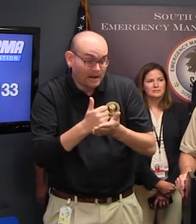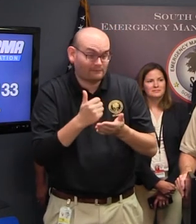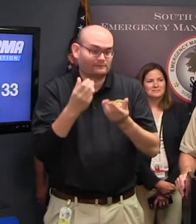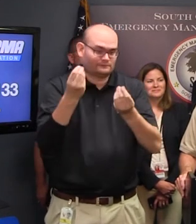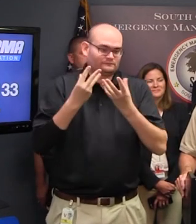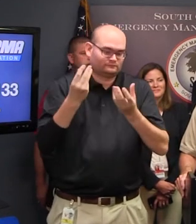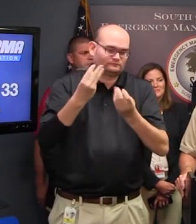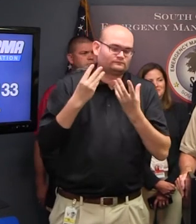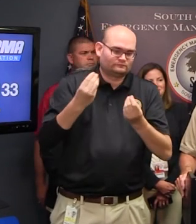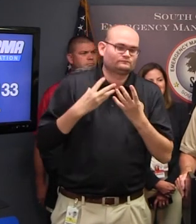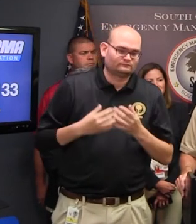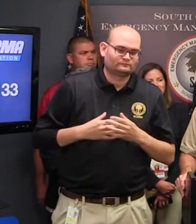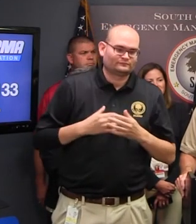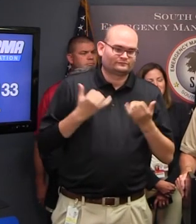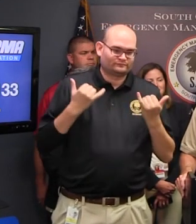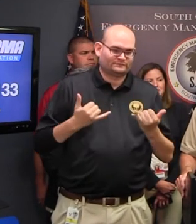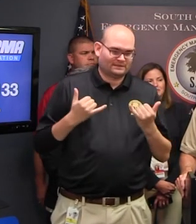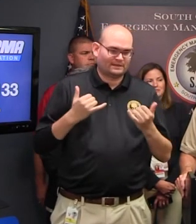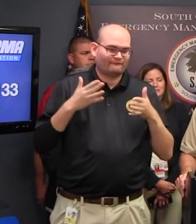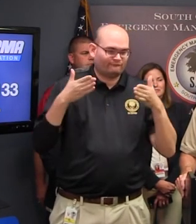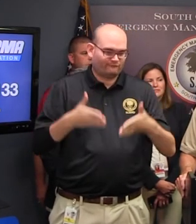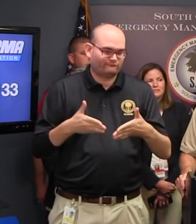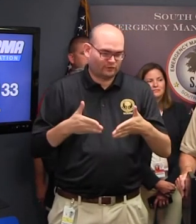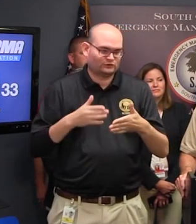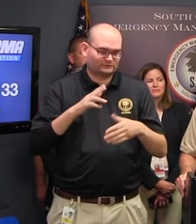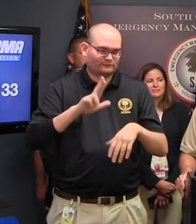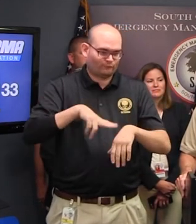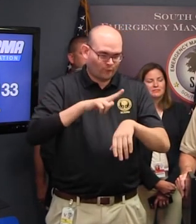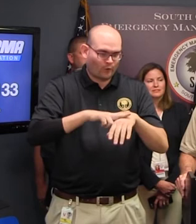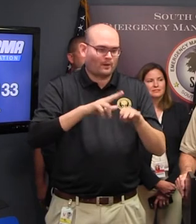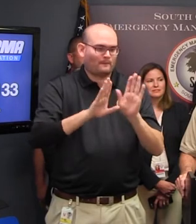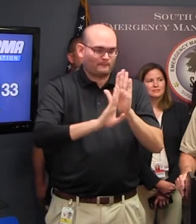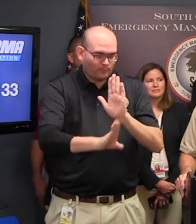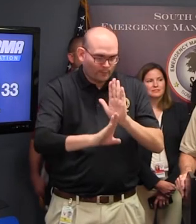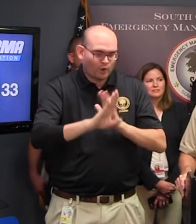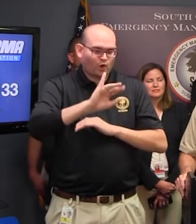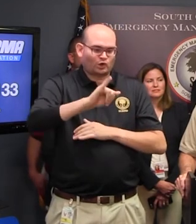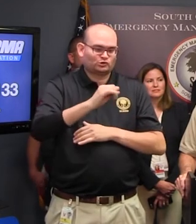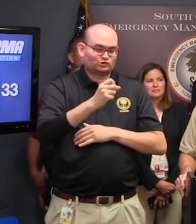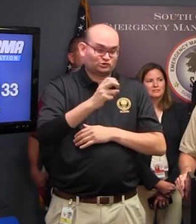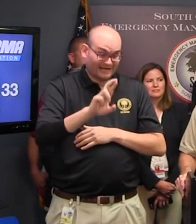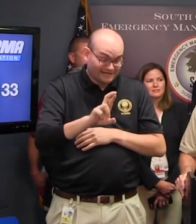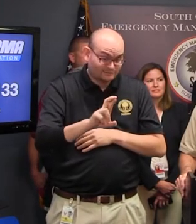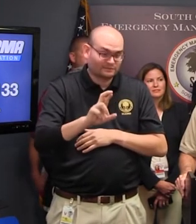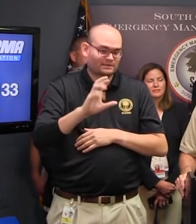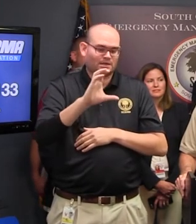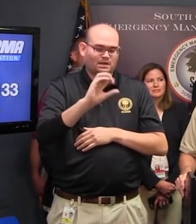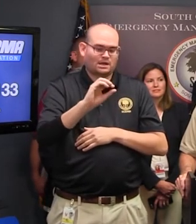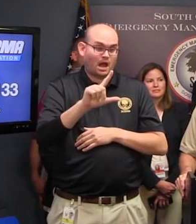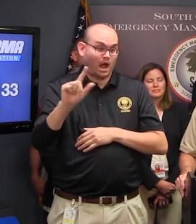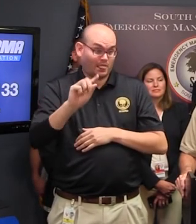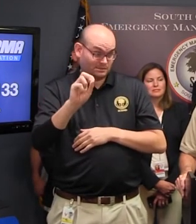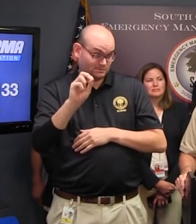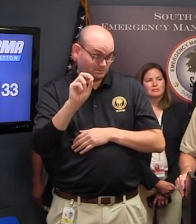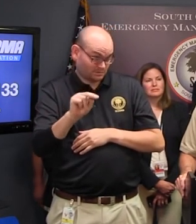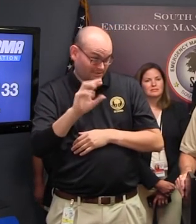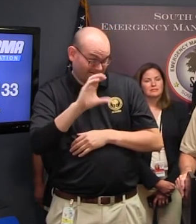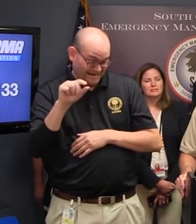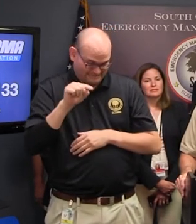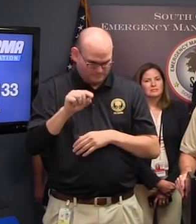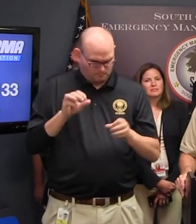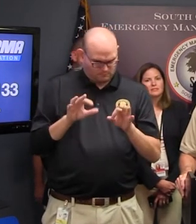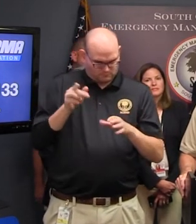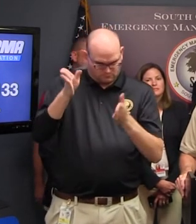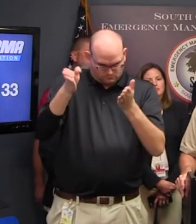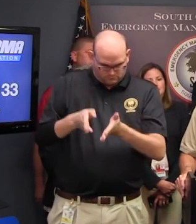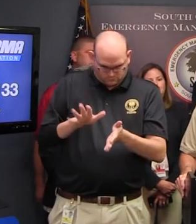right now is in our low country, Buford, Jasper, and Colleton counties especially We will be providing patrols in those